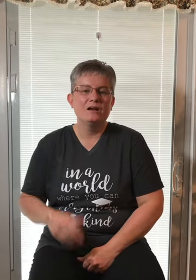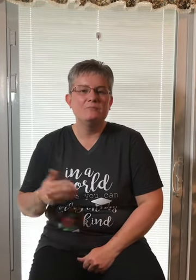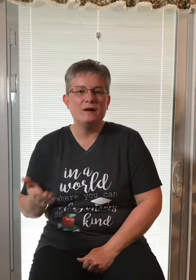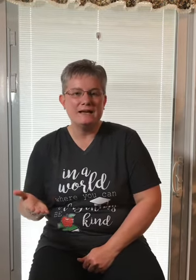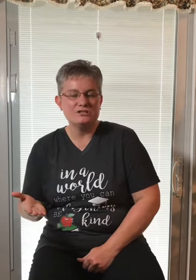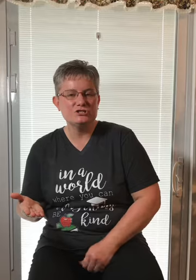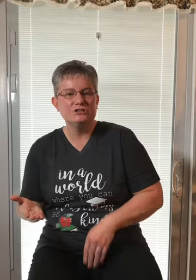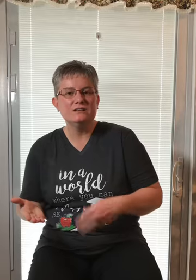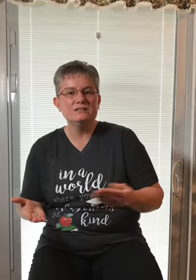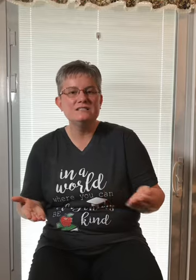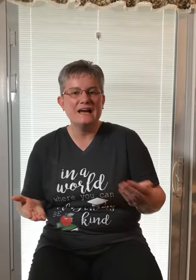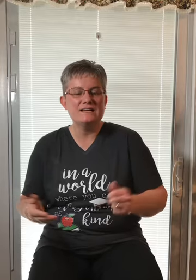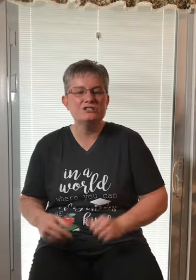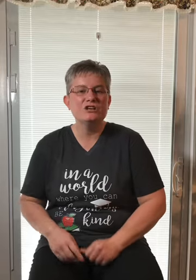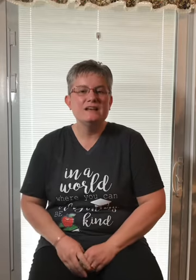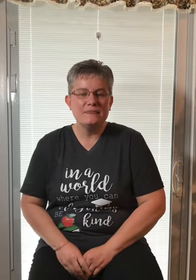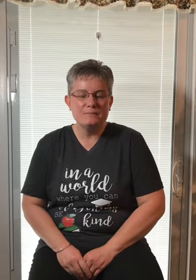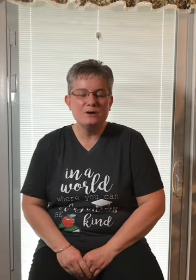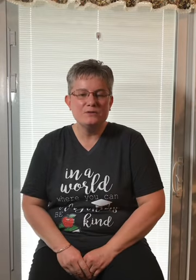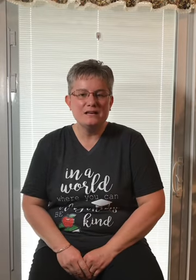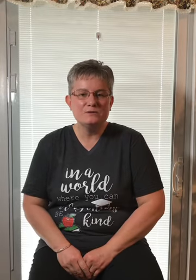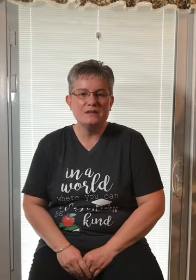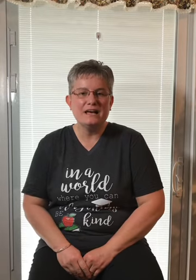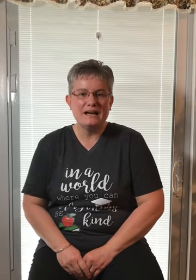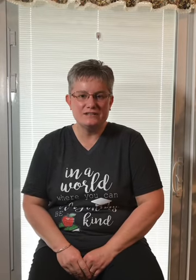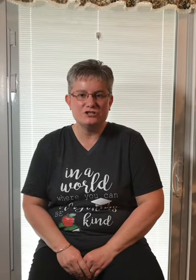Much, touch, they both end with ouch.